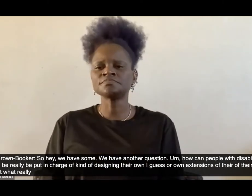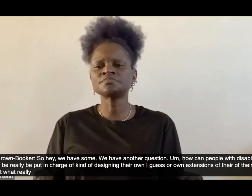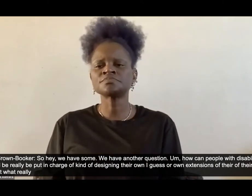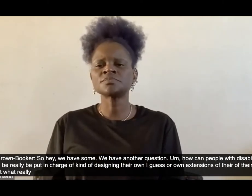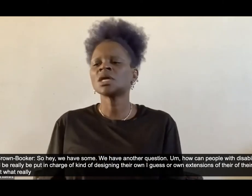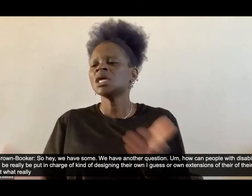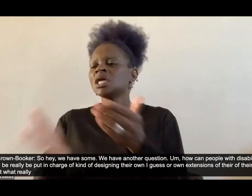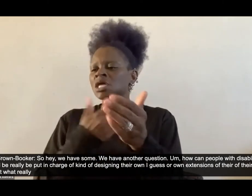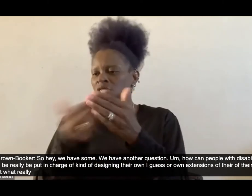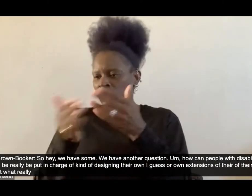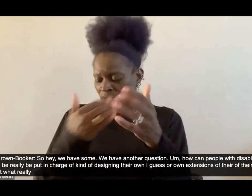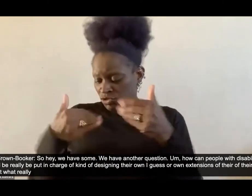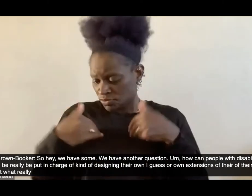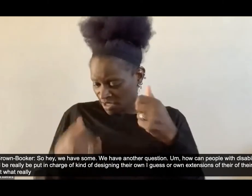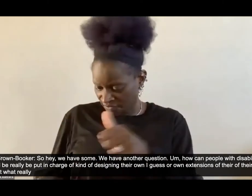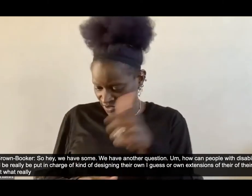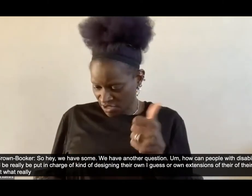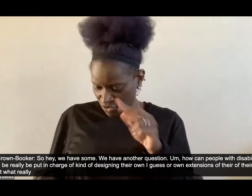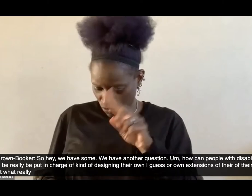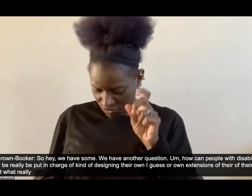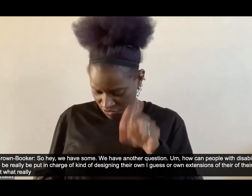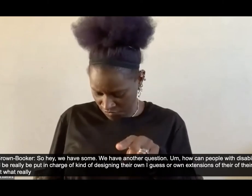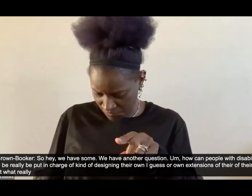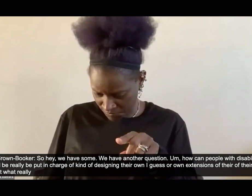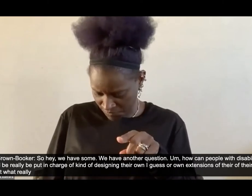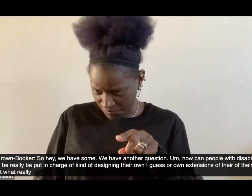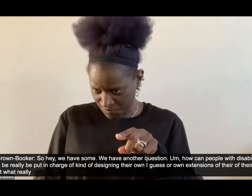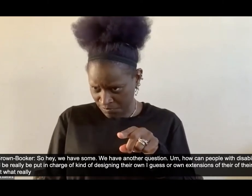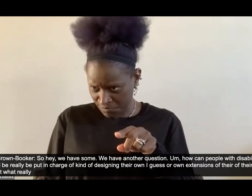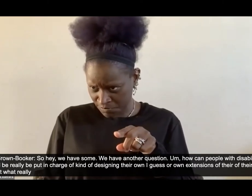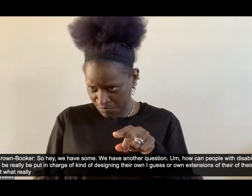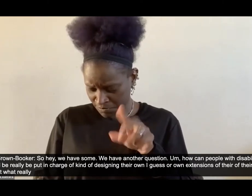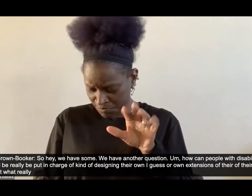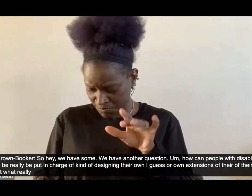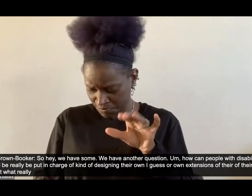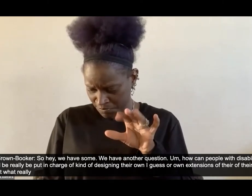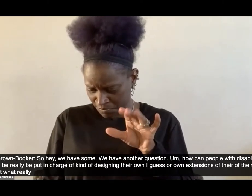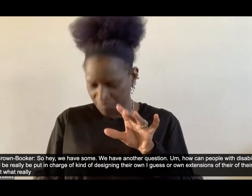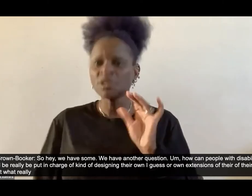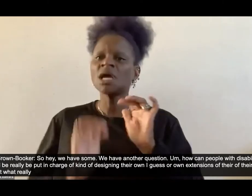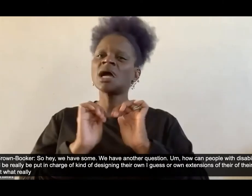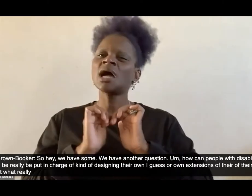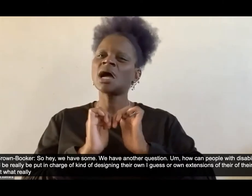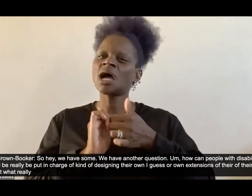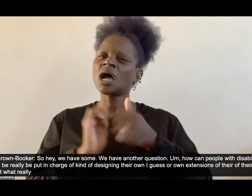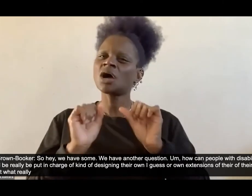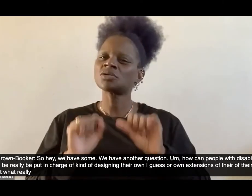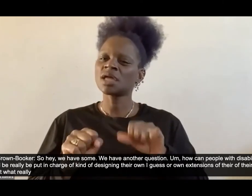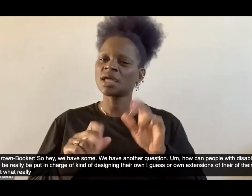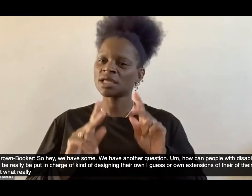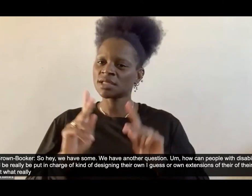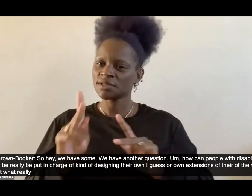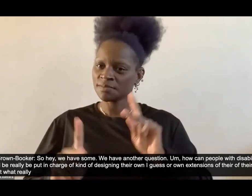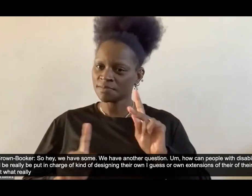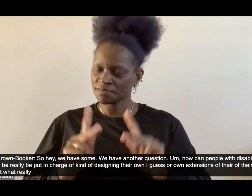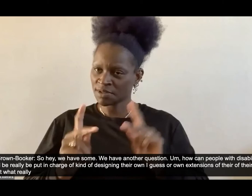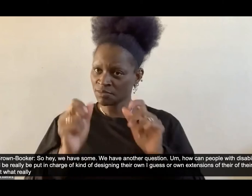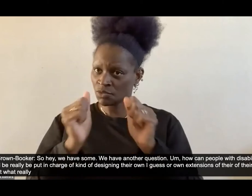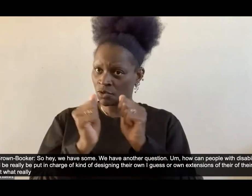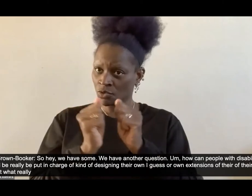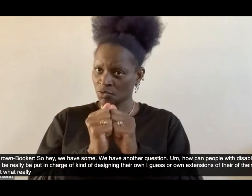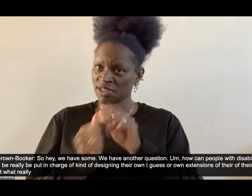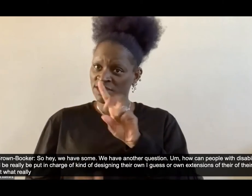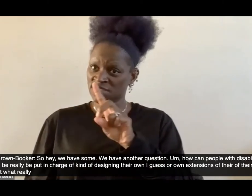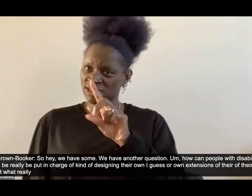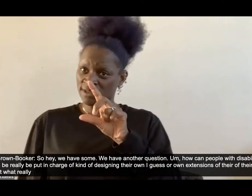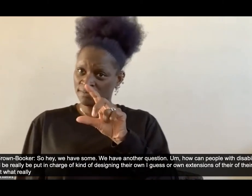have another question um how can people with disabilities being put be really be put in charge